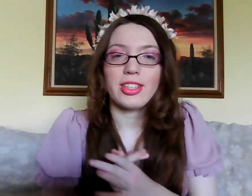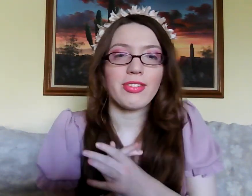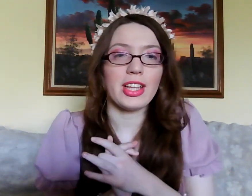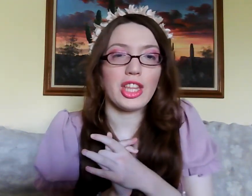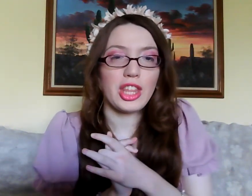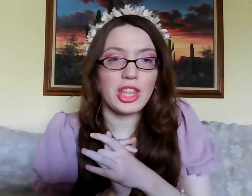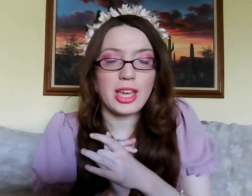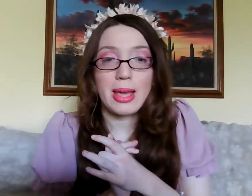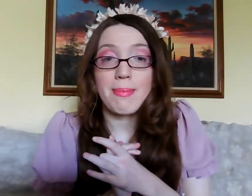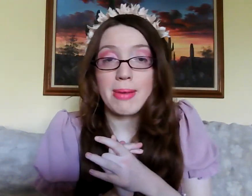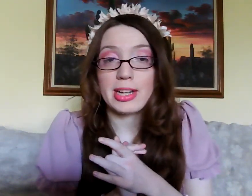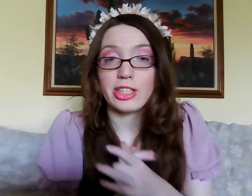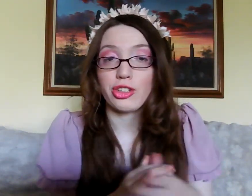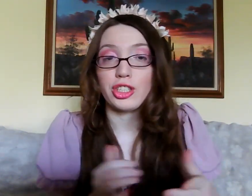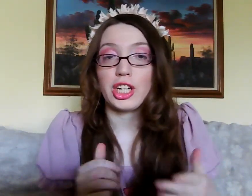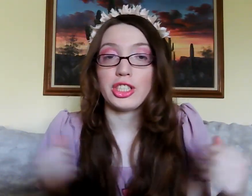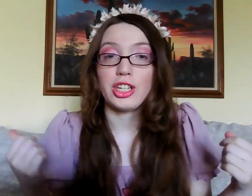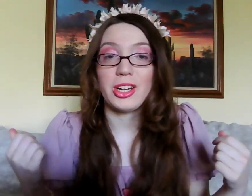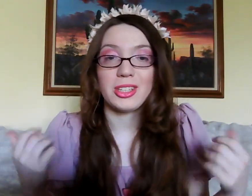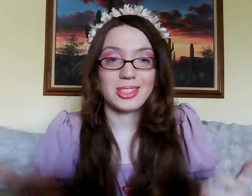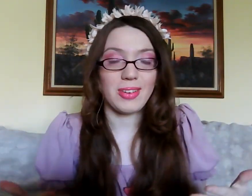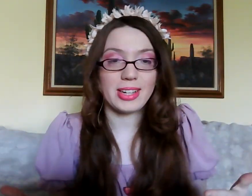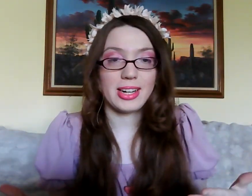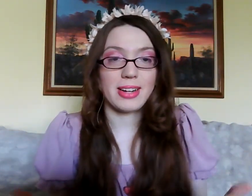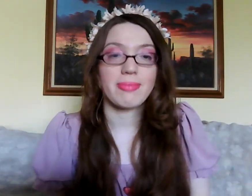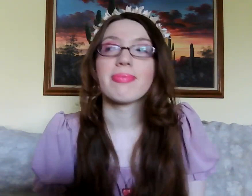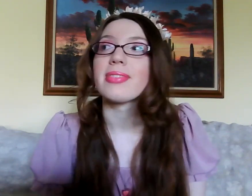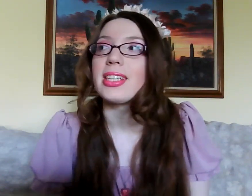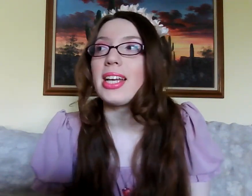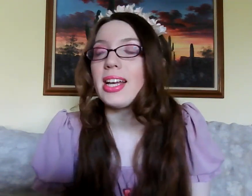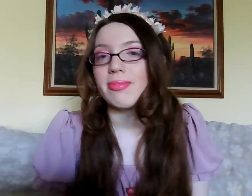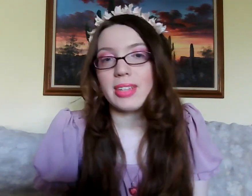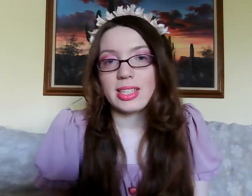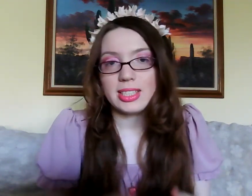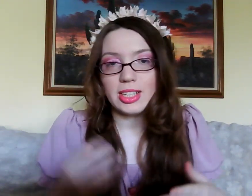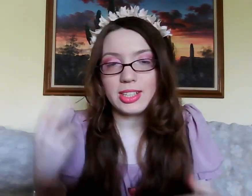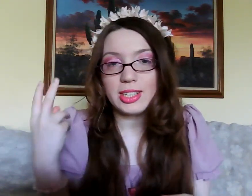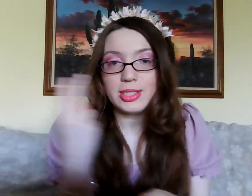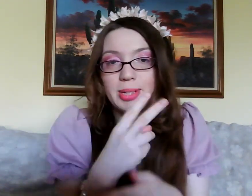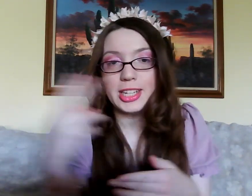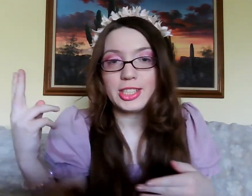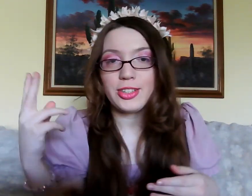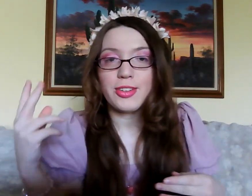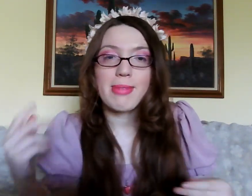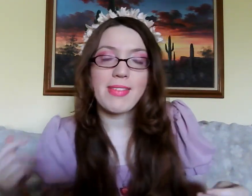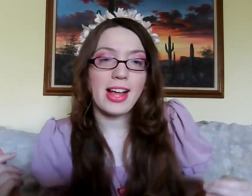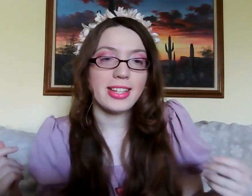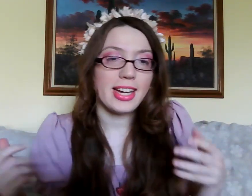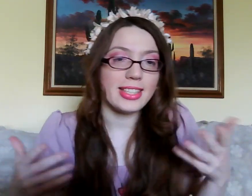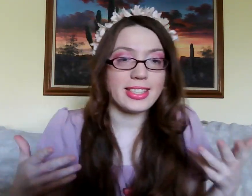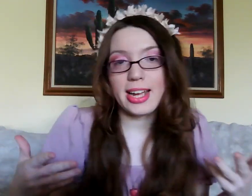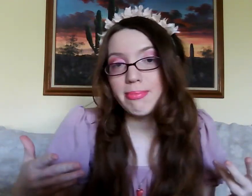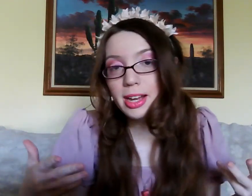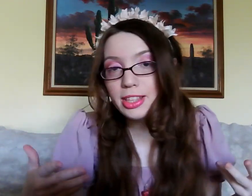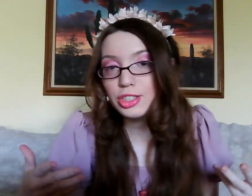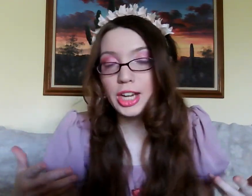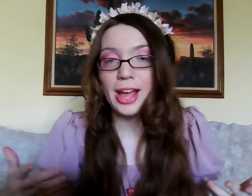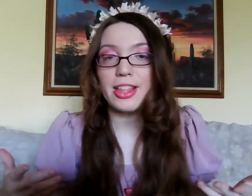fit the theme, and my sister suggested it, so I did it. So this is week two of my Valentine's Day month challenge,